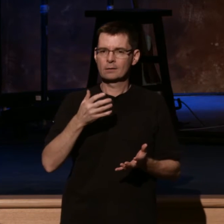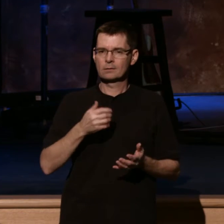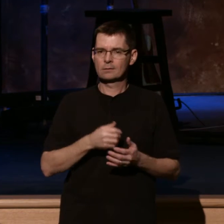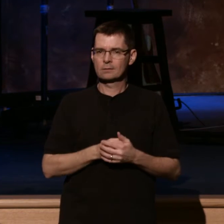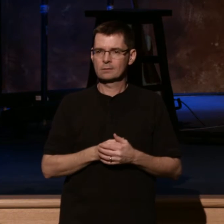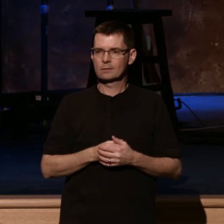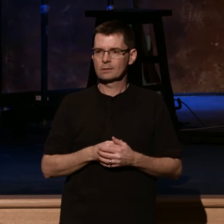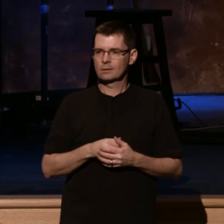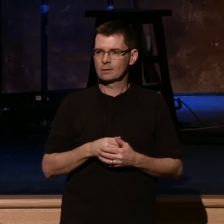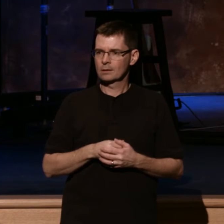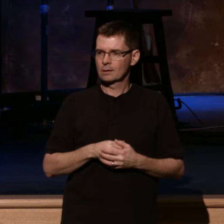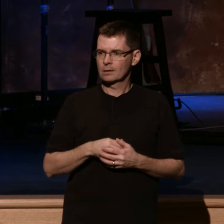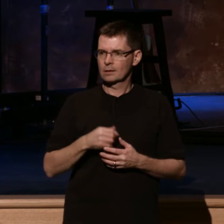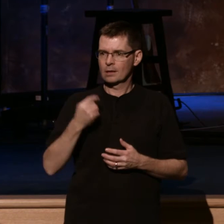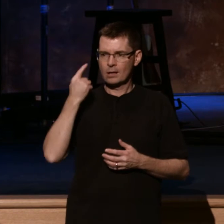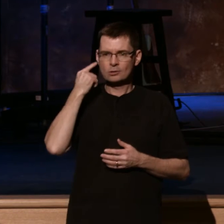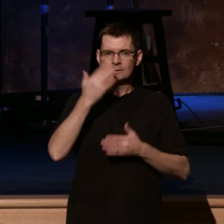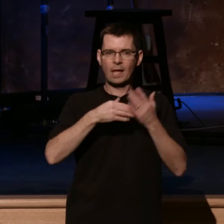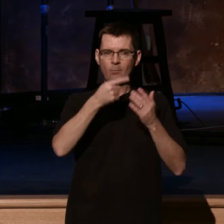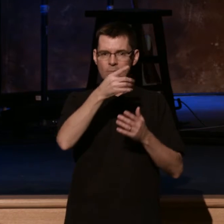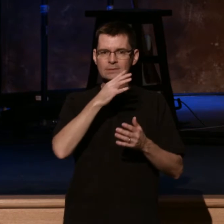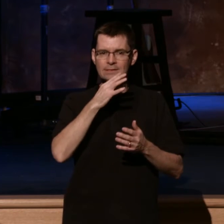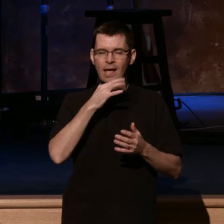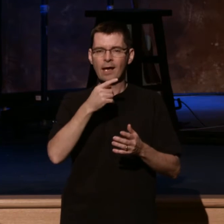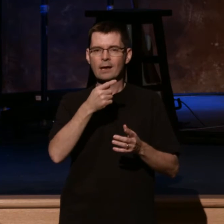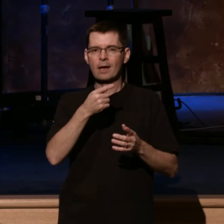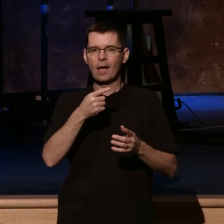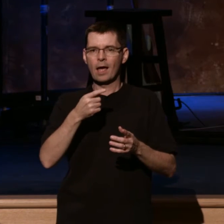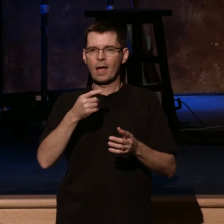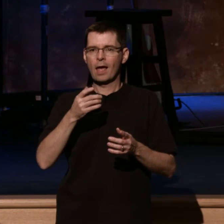Wow. What was that? Entertainment. heard that. What else?